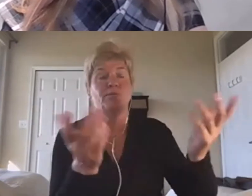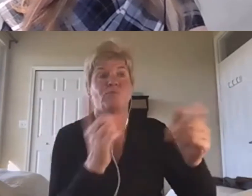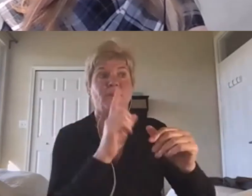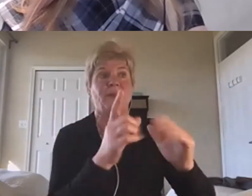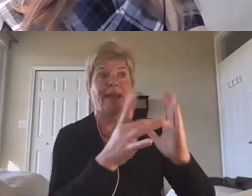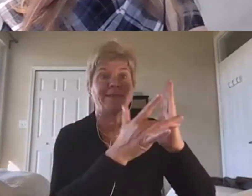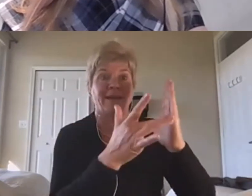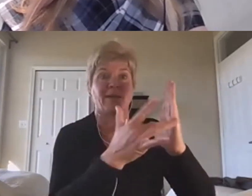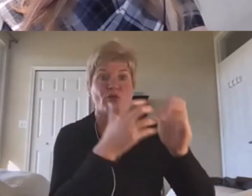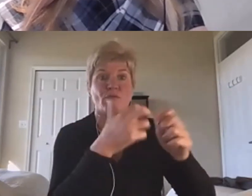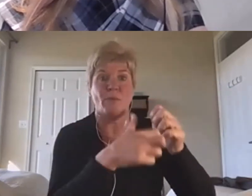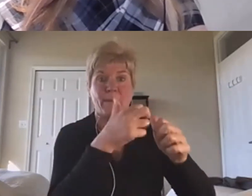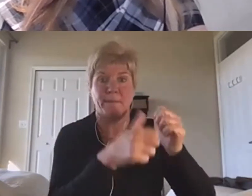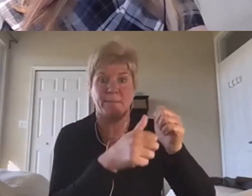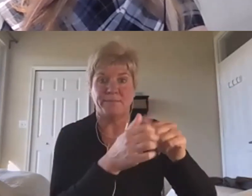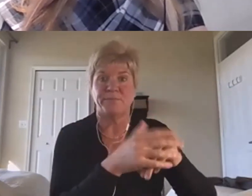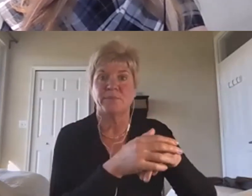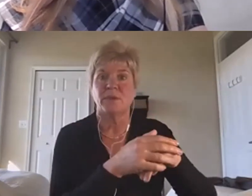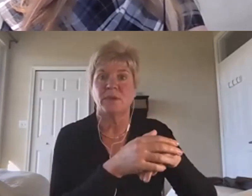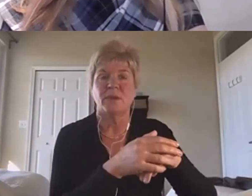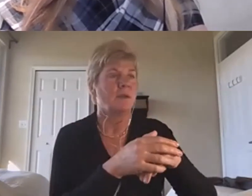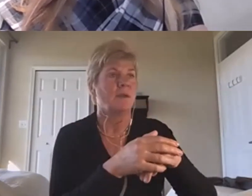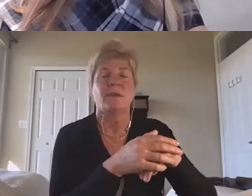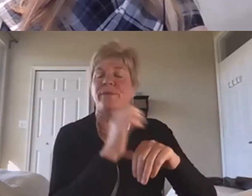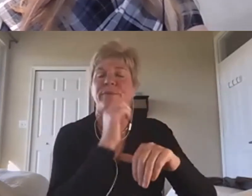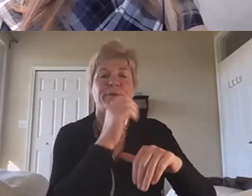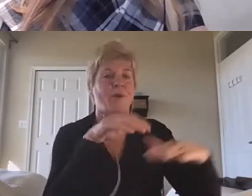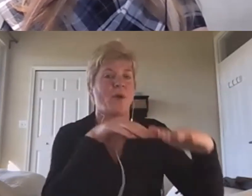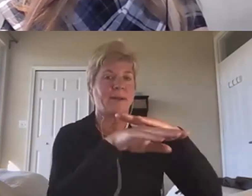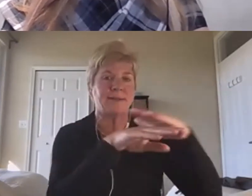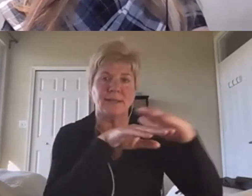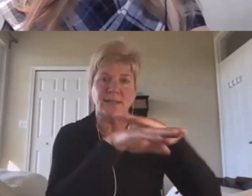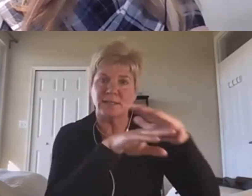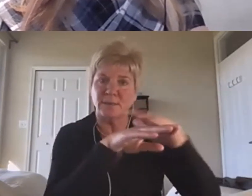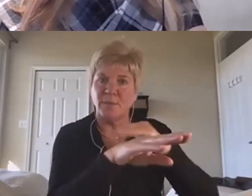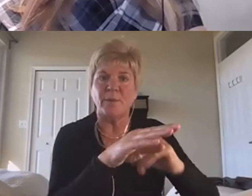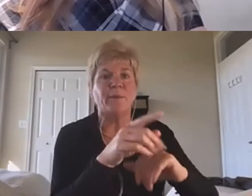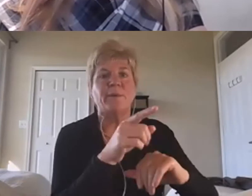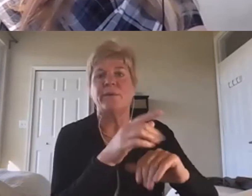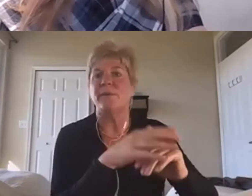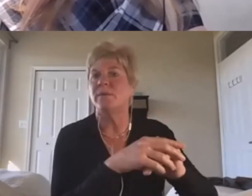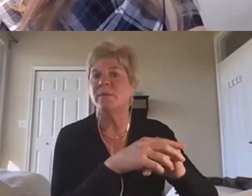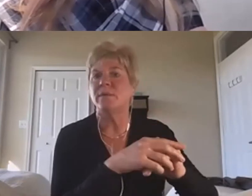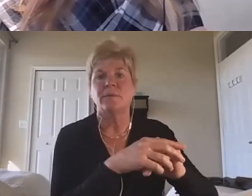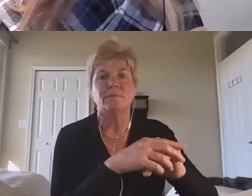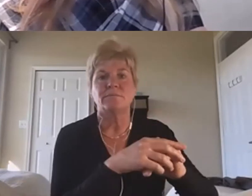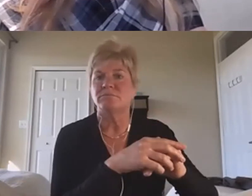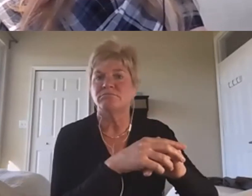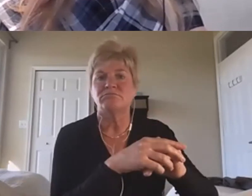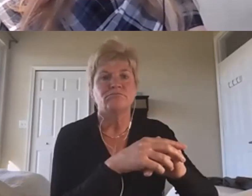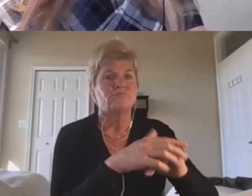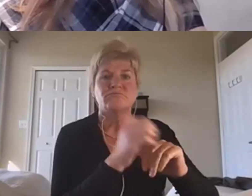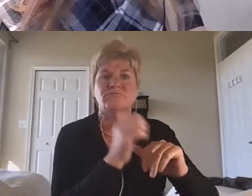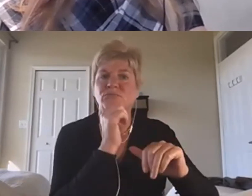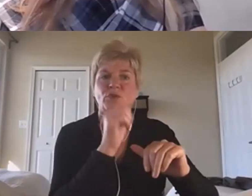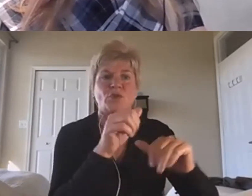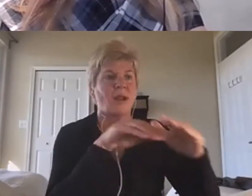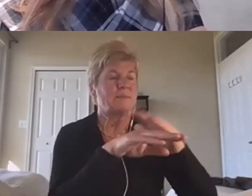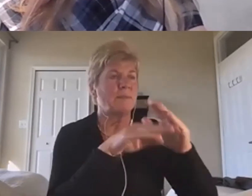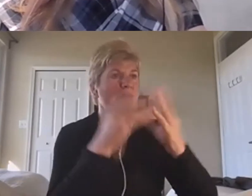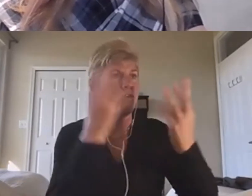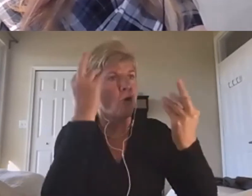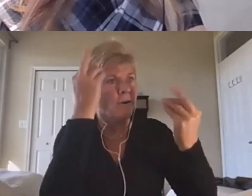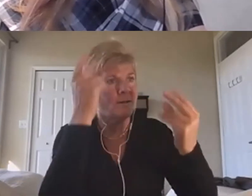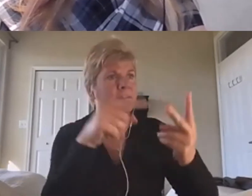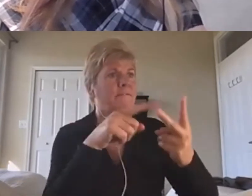they're, not accessible for virtue, don't use vision. They're not accessible. Cognitively, they're hard to